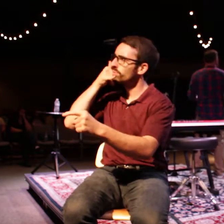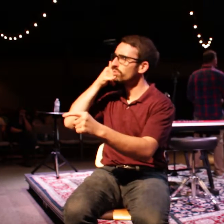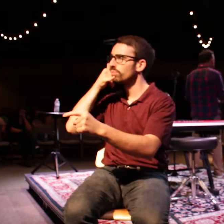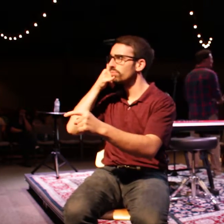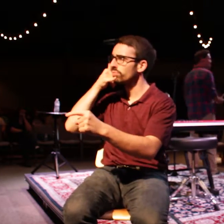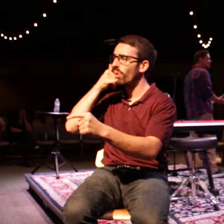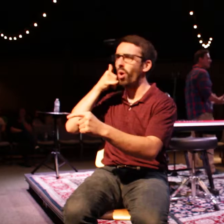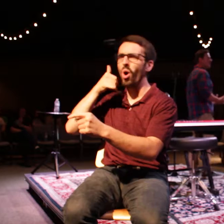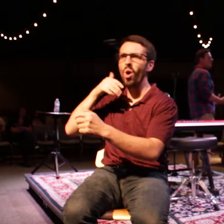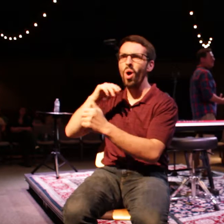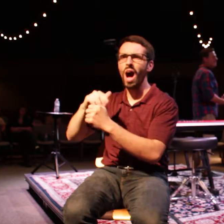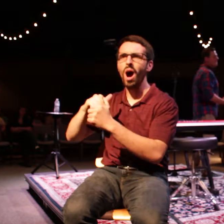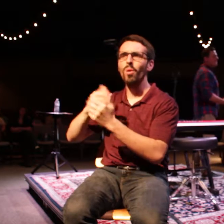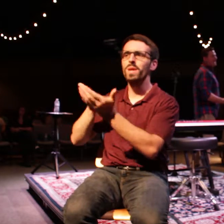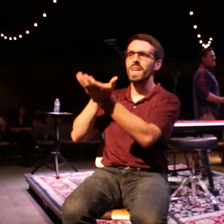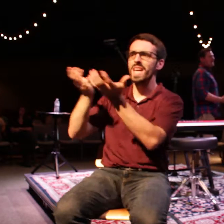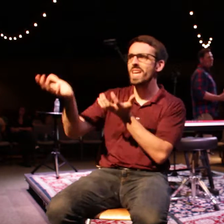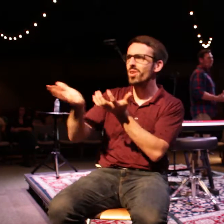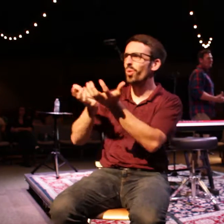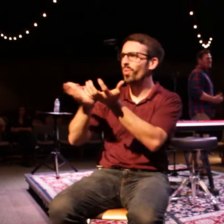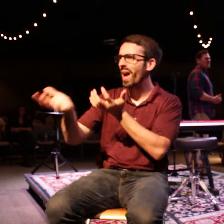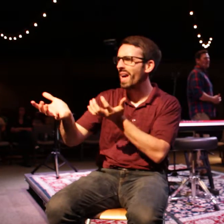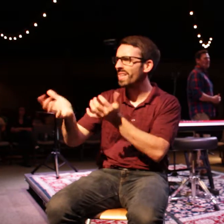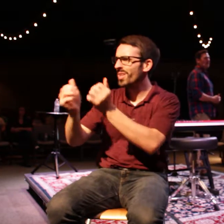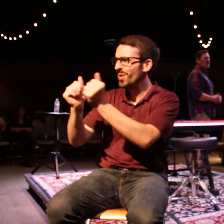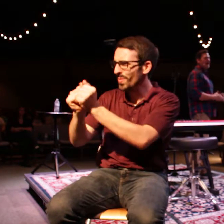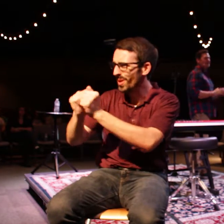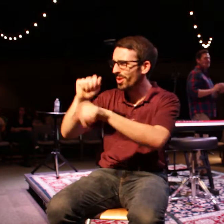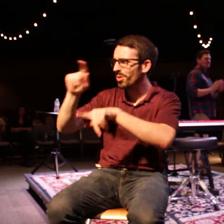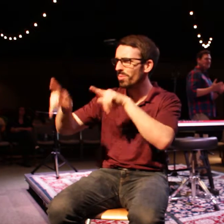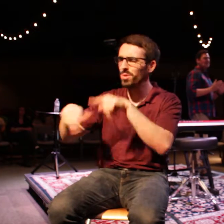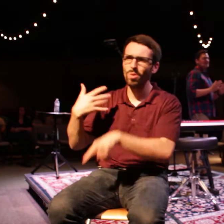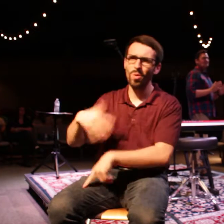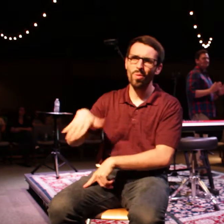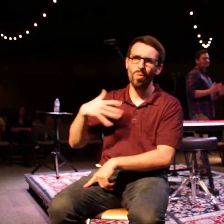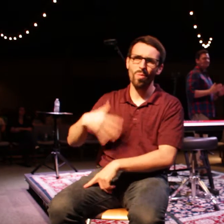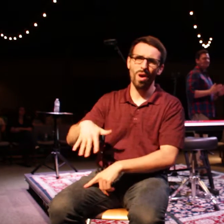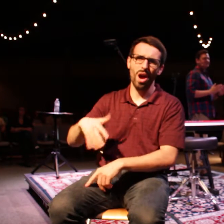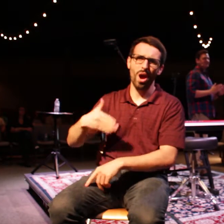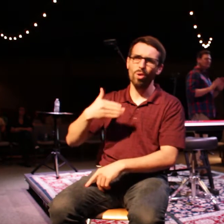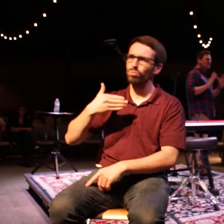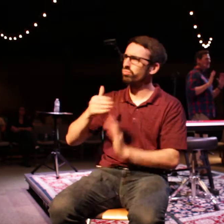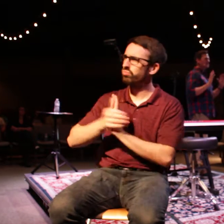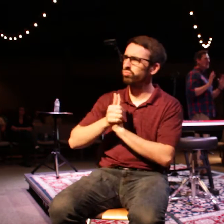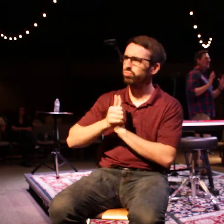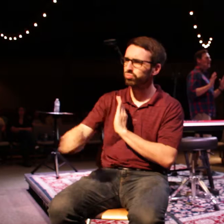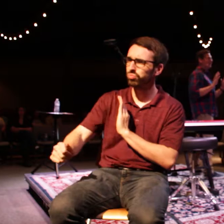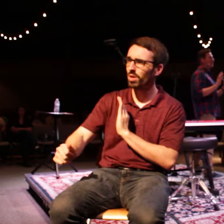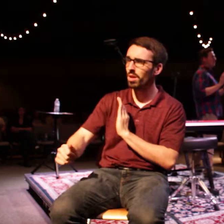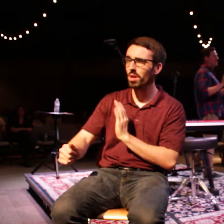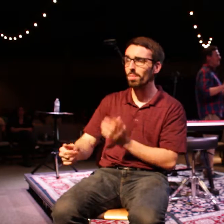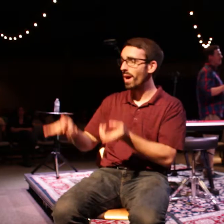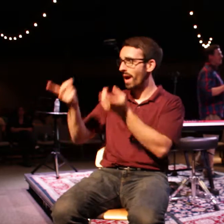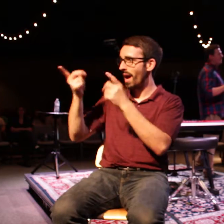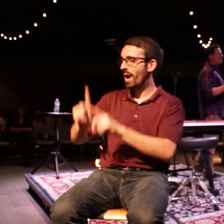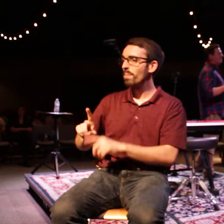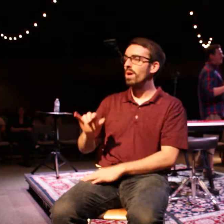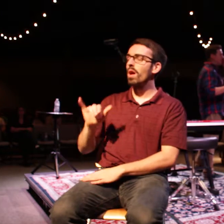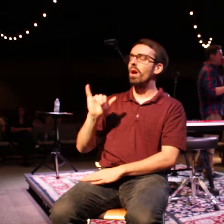just so good at his job. And at 14, I remember I had this epiphany. There was kind of this aha moment for me.